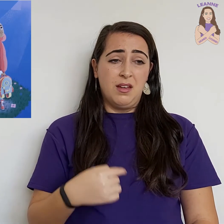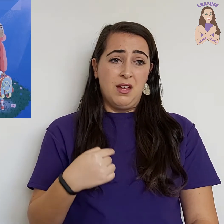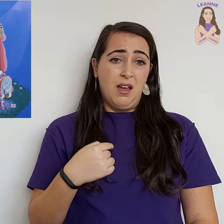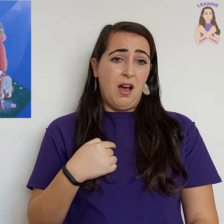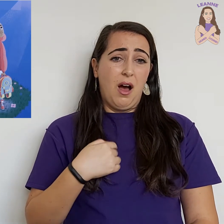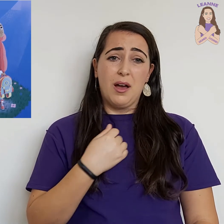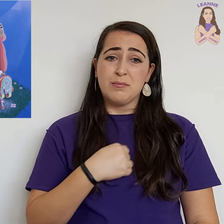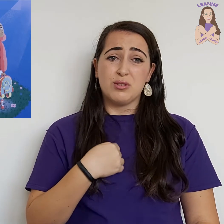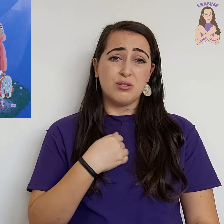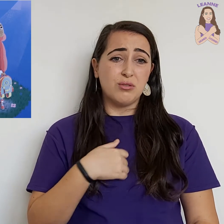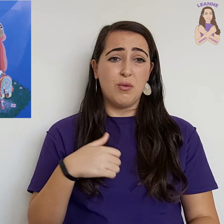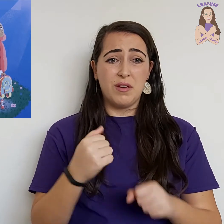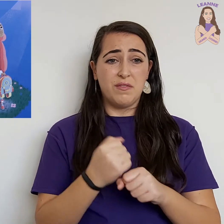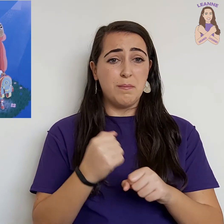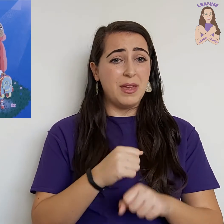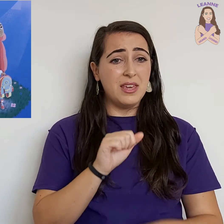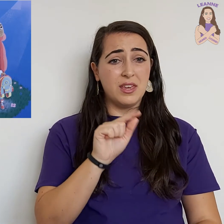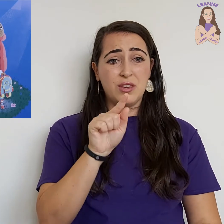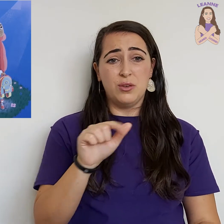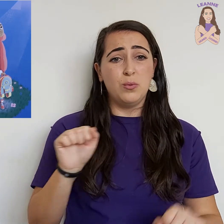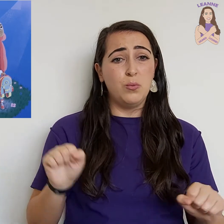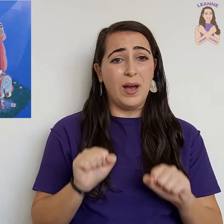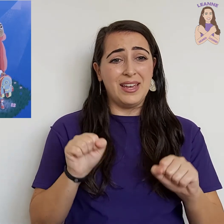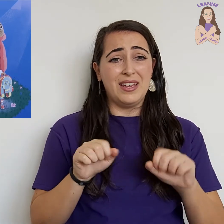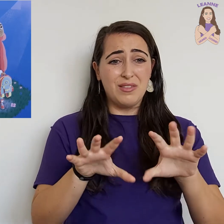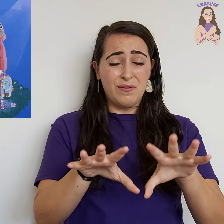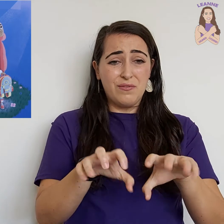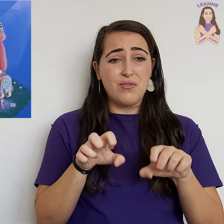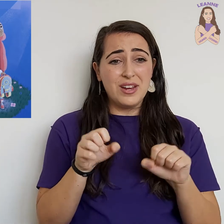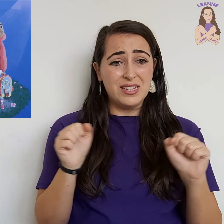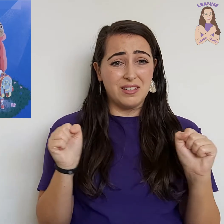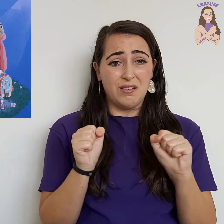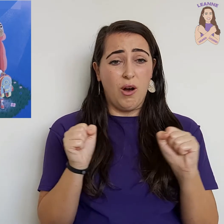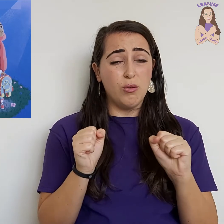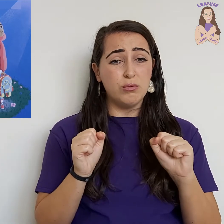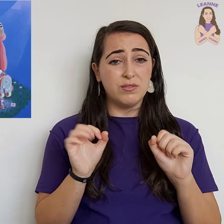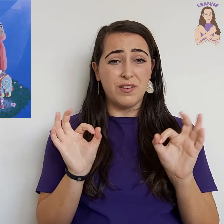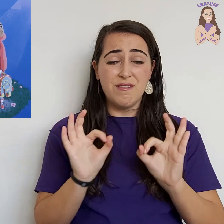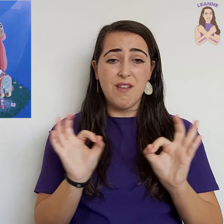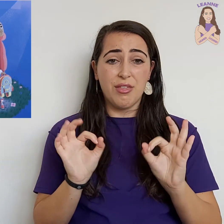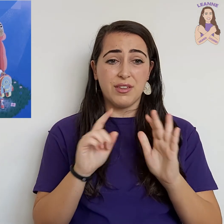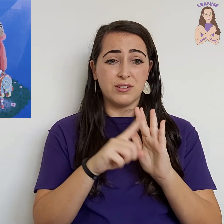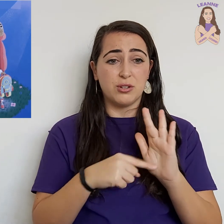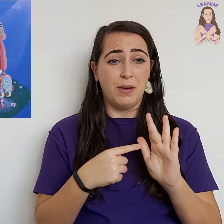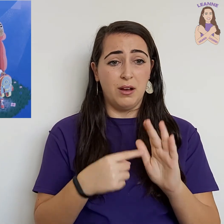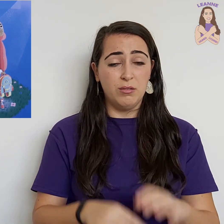I'm sorry for making you wait in the freezing cold for nothing, Jamal.